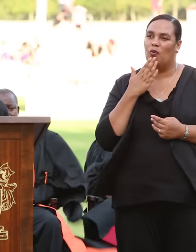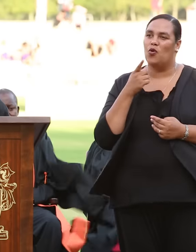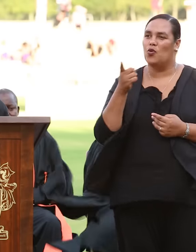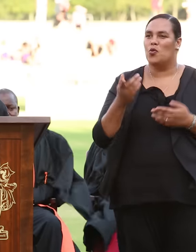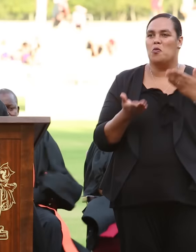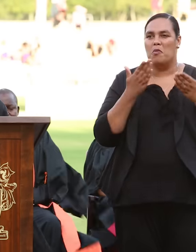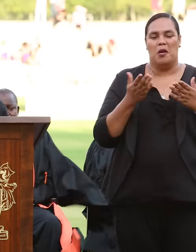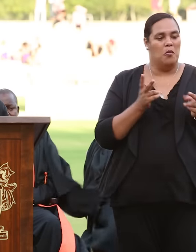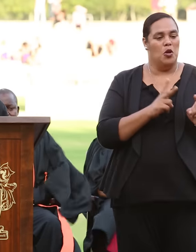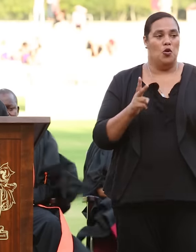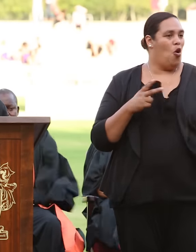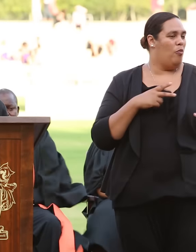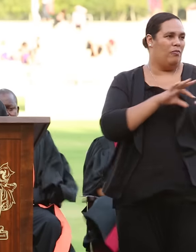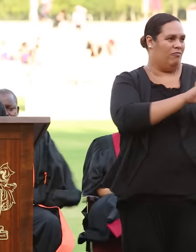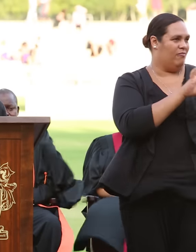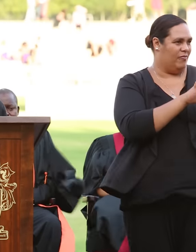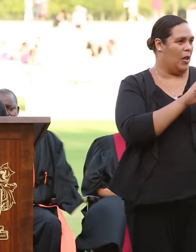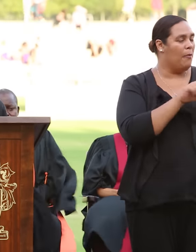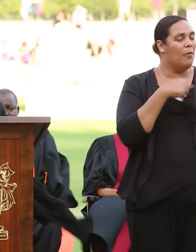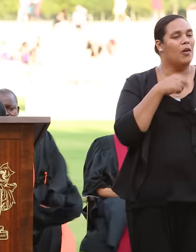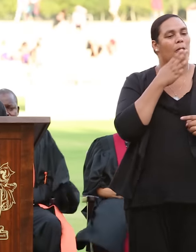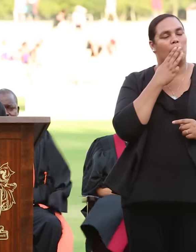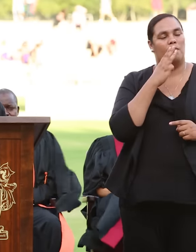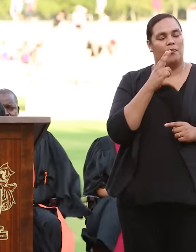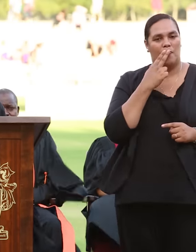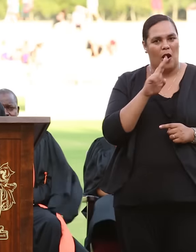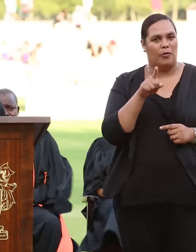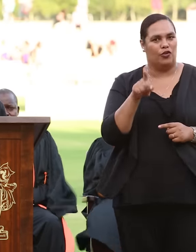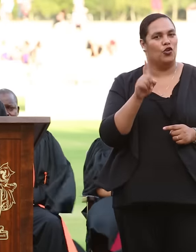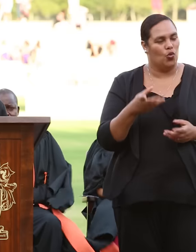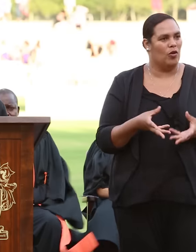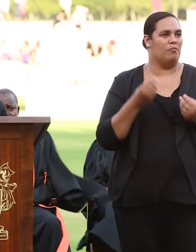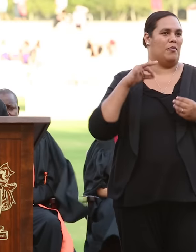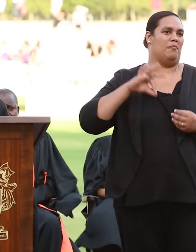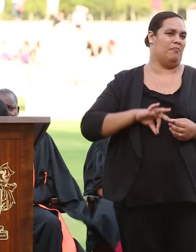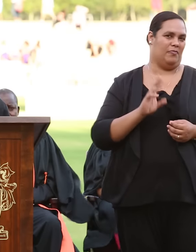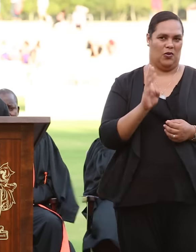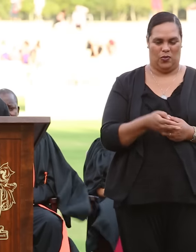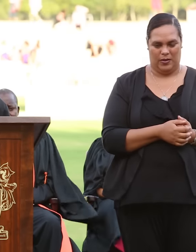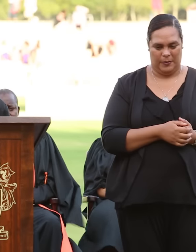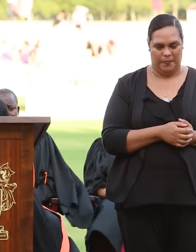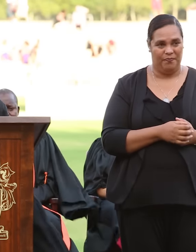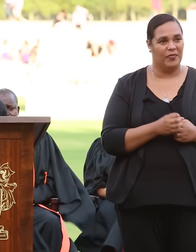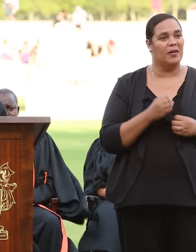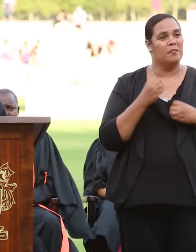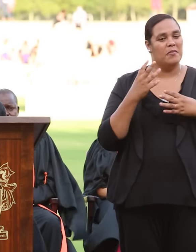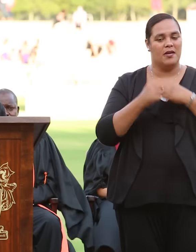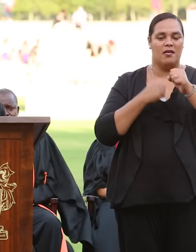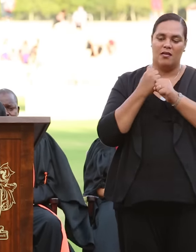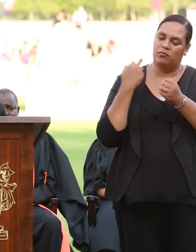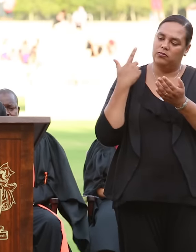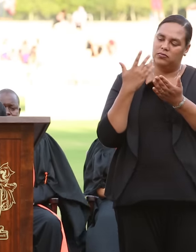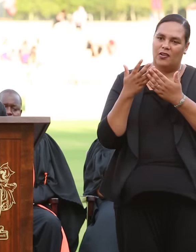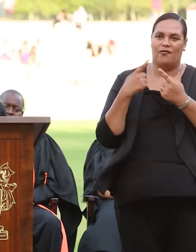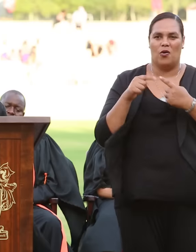would perhaps not normally be drawn to and I promise you, you will reap the rewards. It took me so many years to come to that